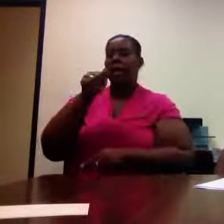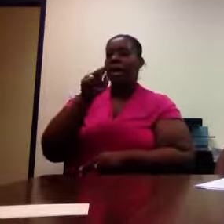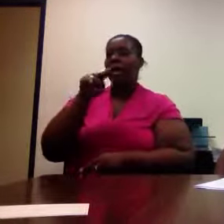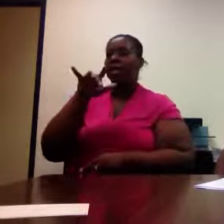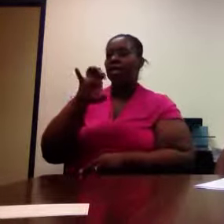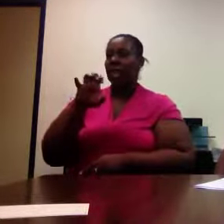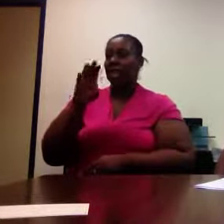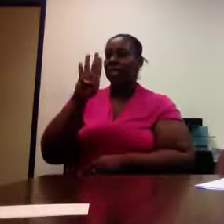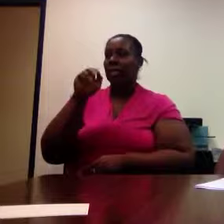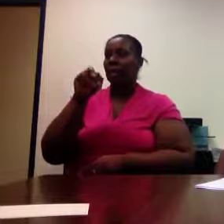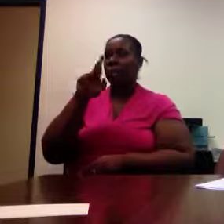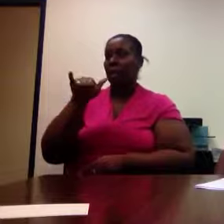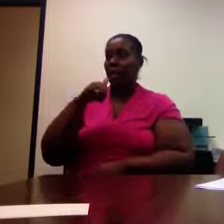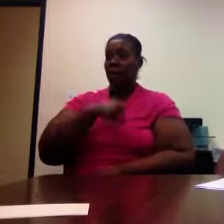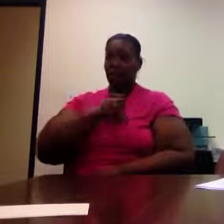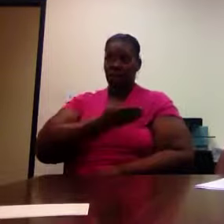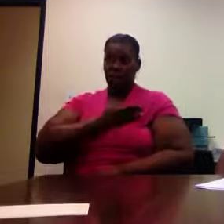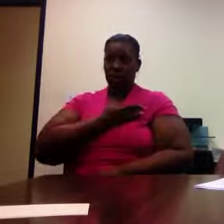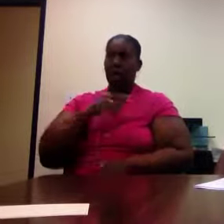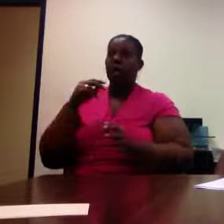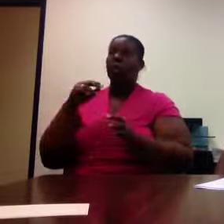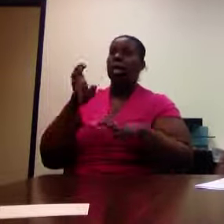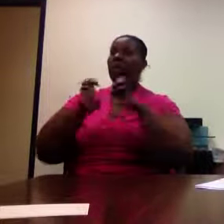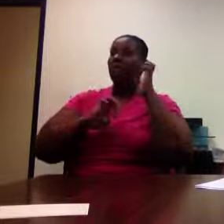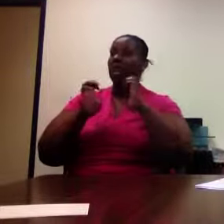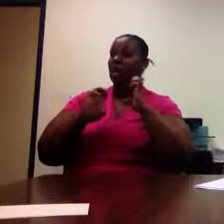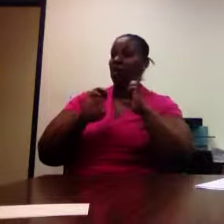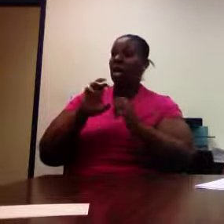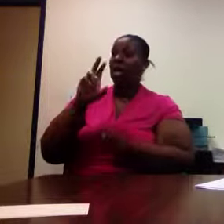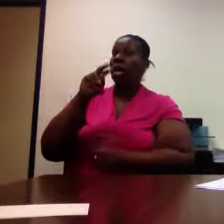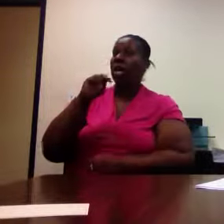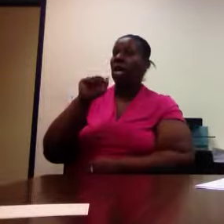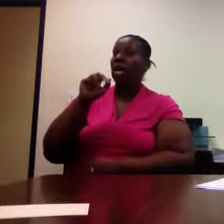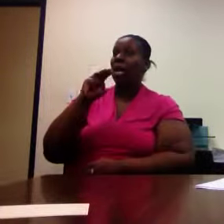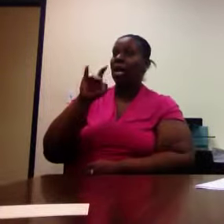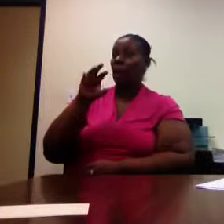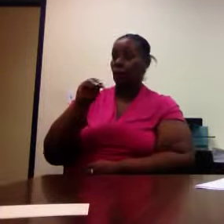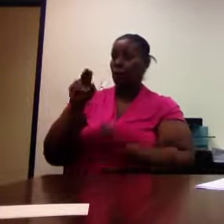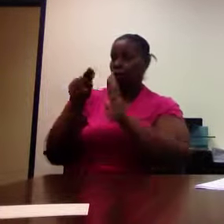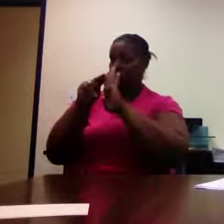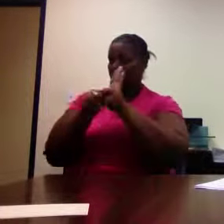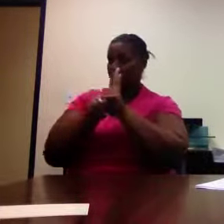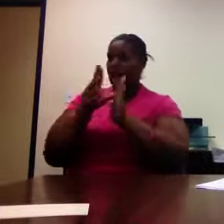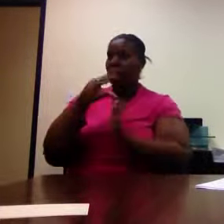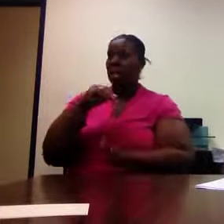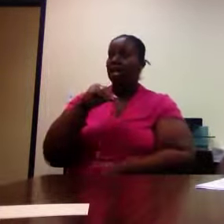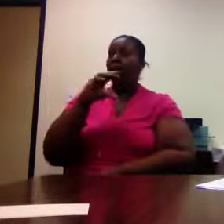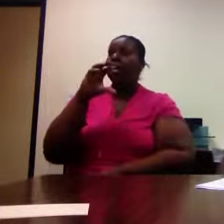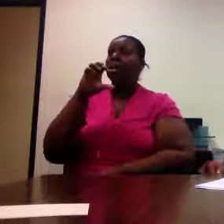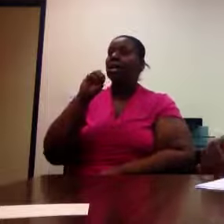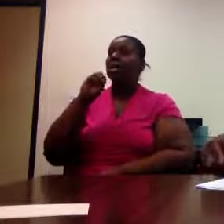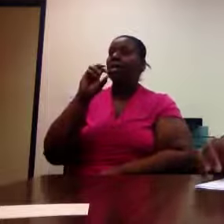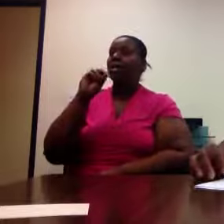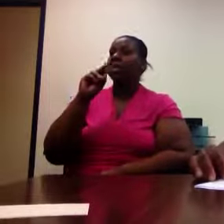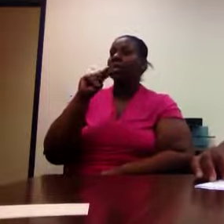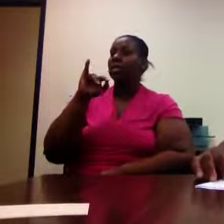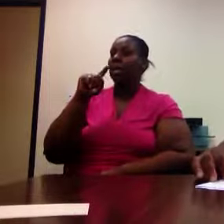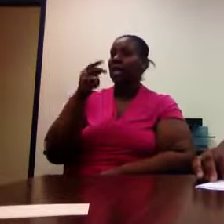evaluators, Ms. Naomi Smith and Ms. Sanita Galloway, right over there. On the